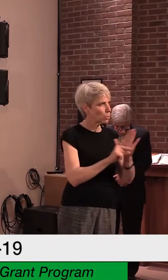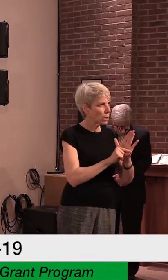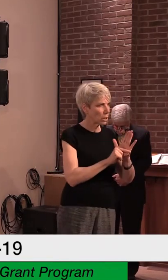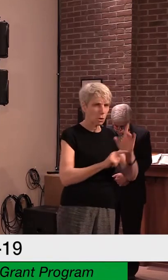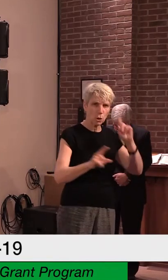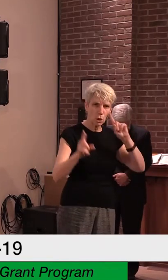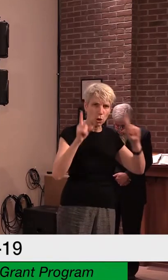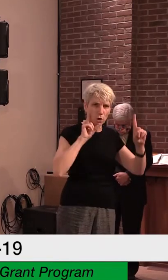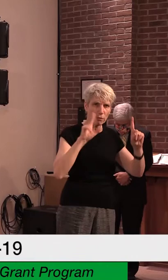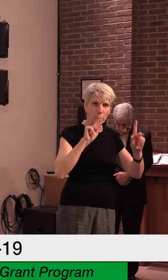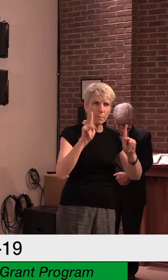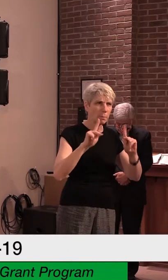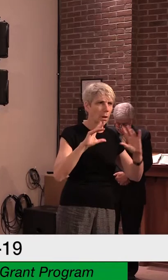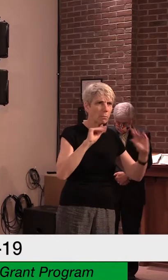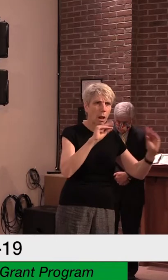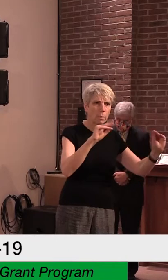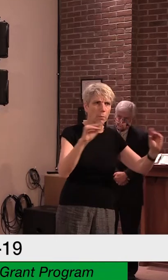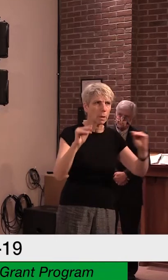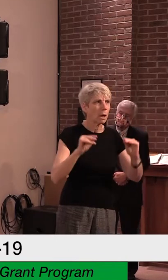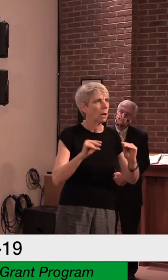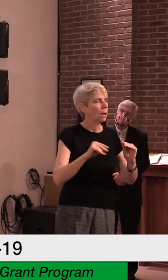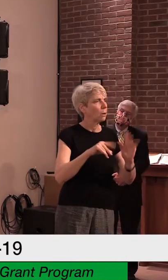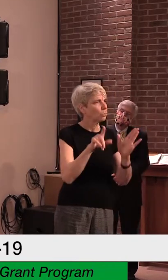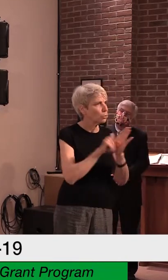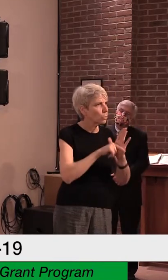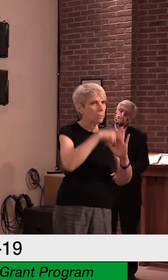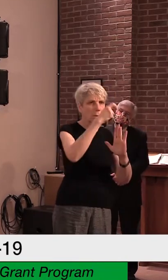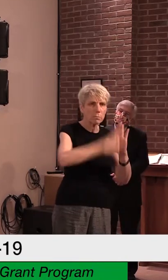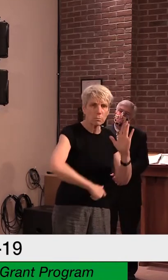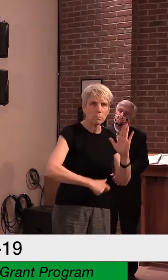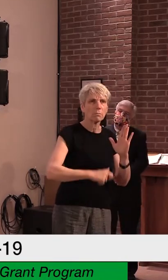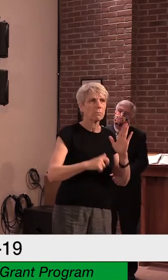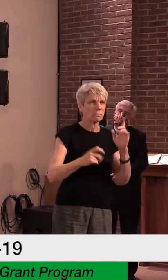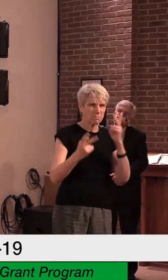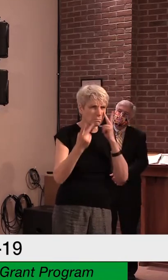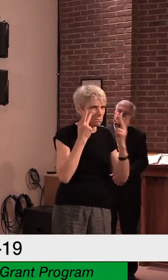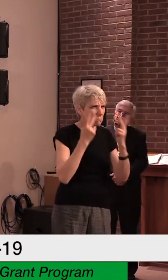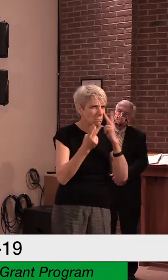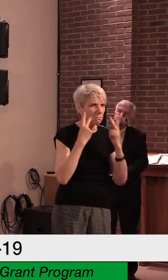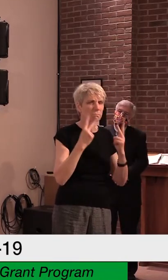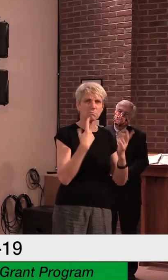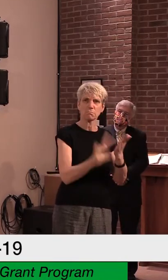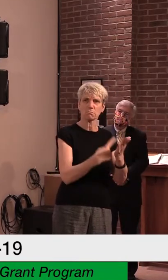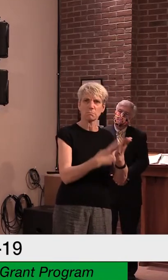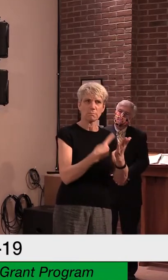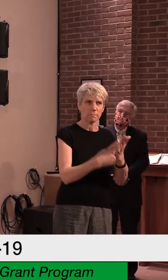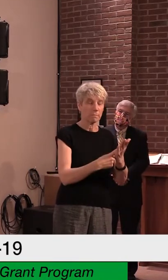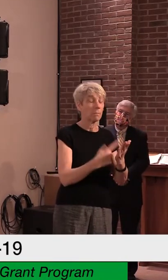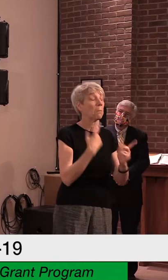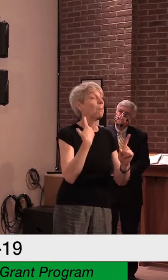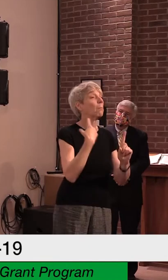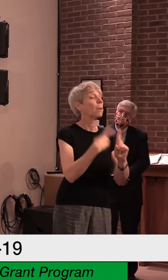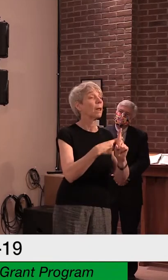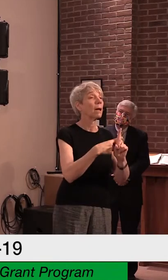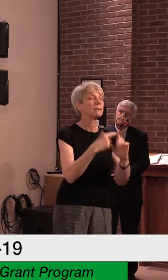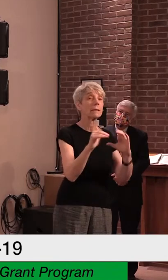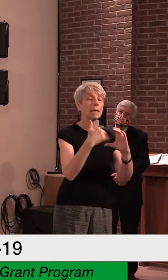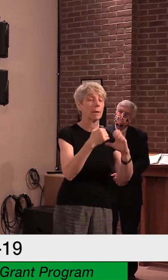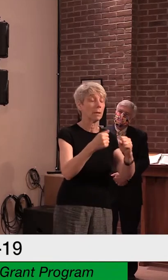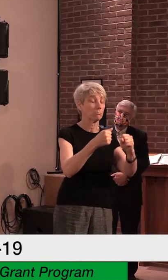on, writers are writing about, and frankly, there are emails flooding my inbox.